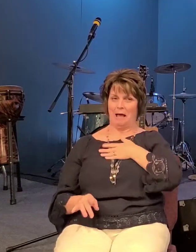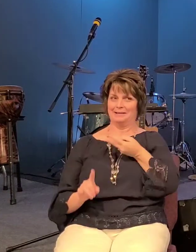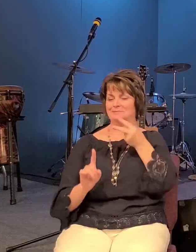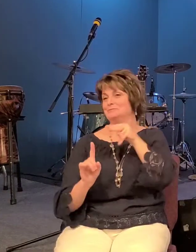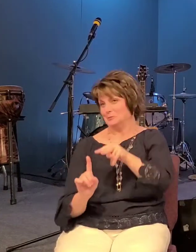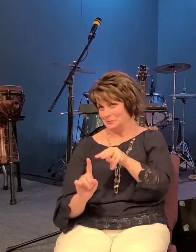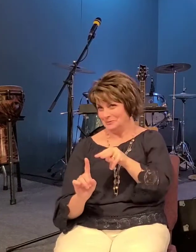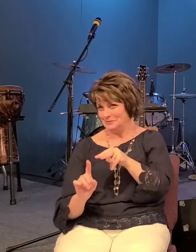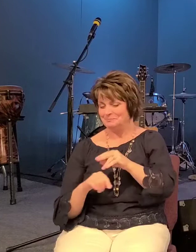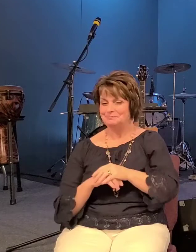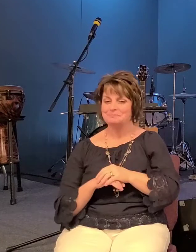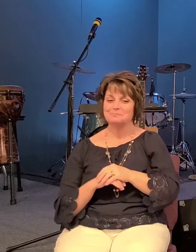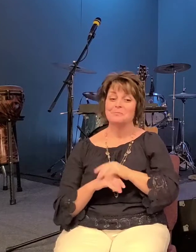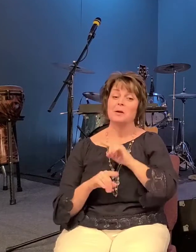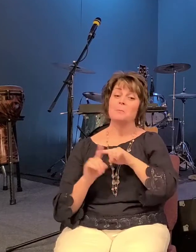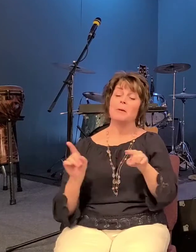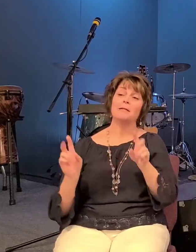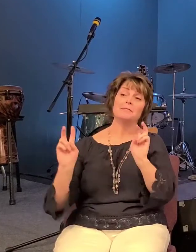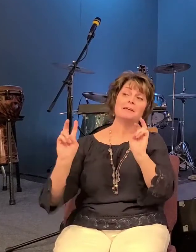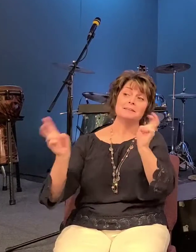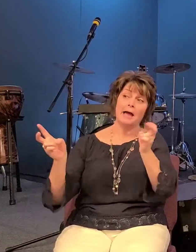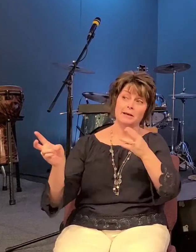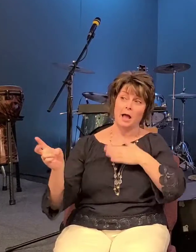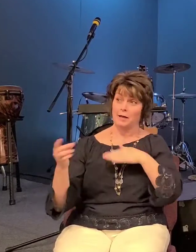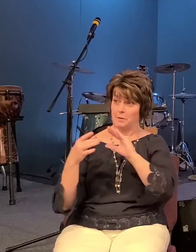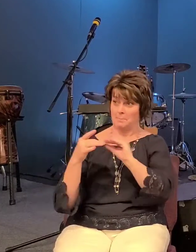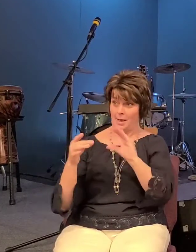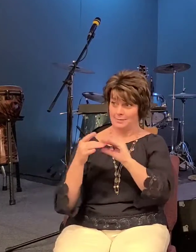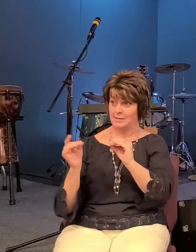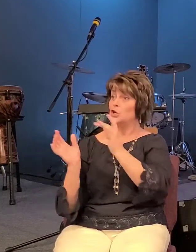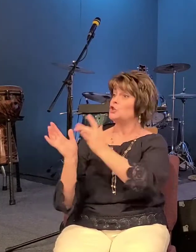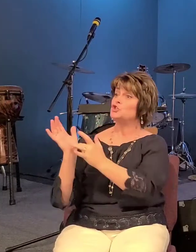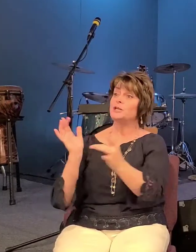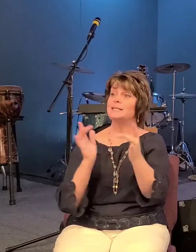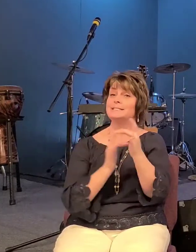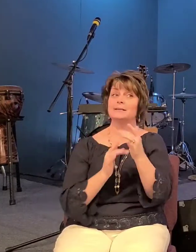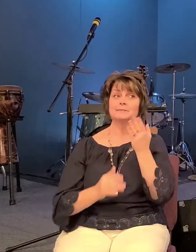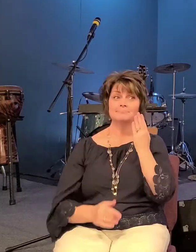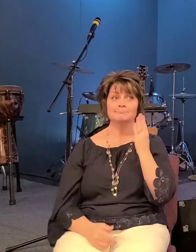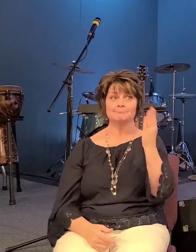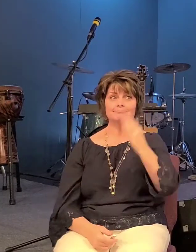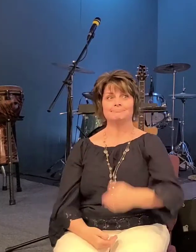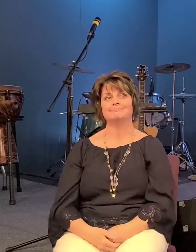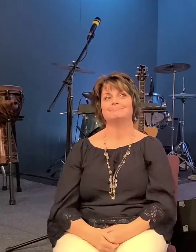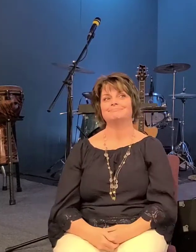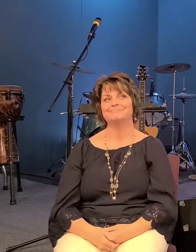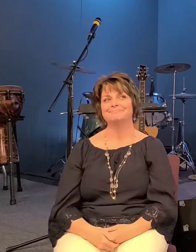but the title of my messages today is jesus the rock star